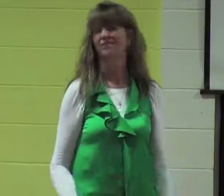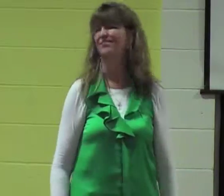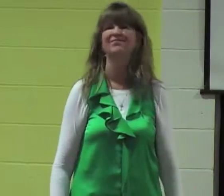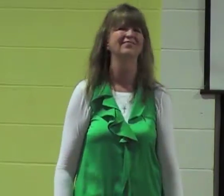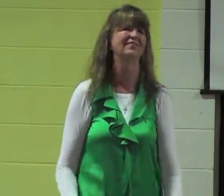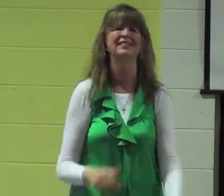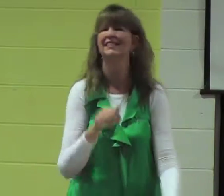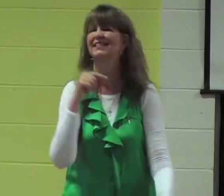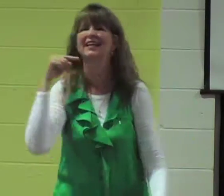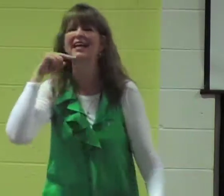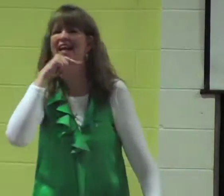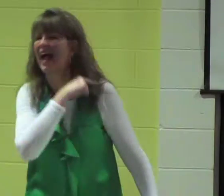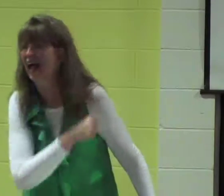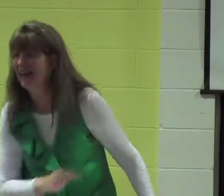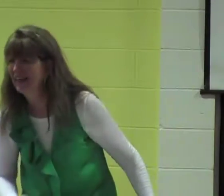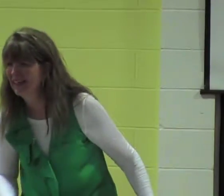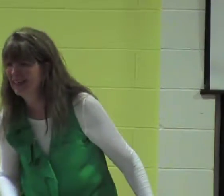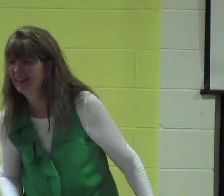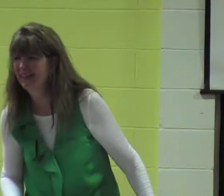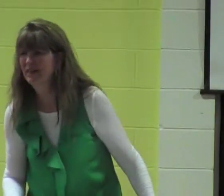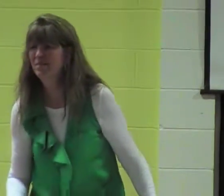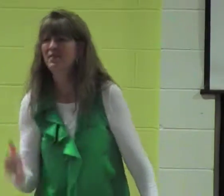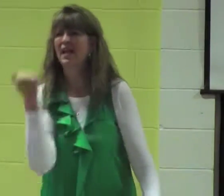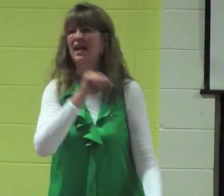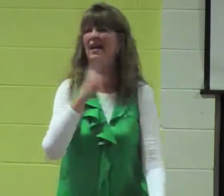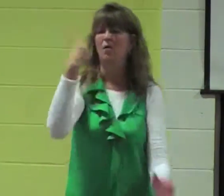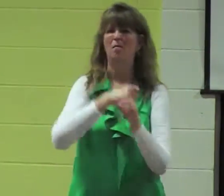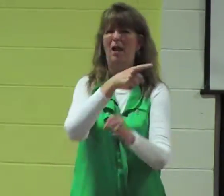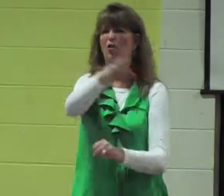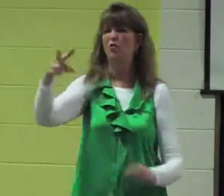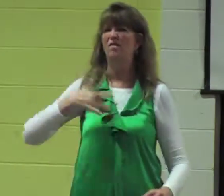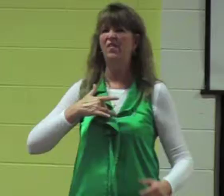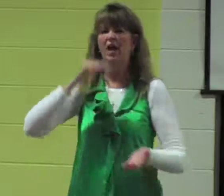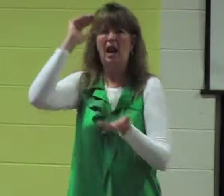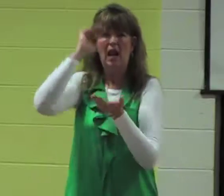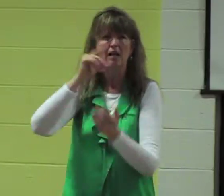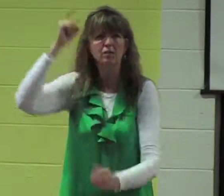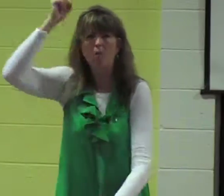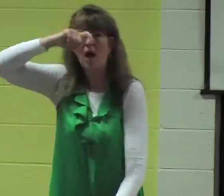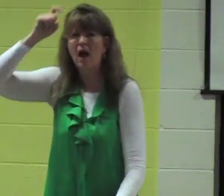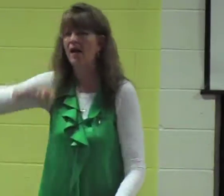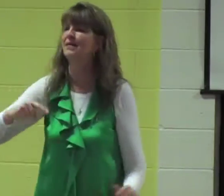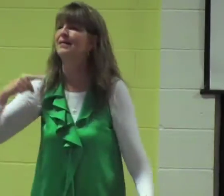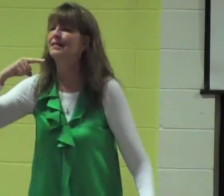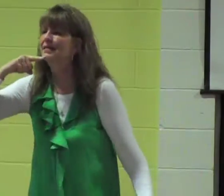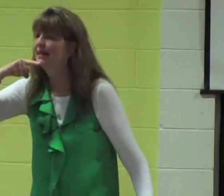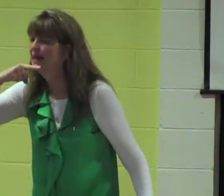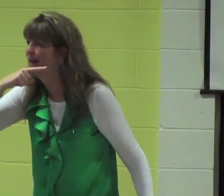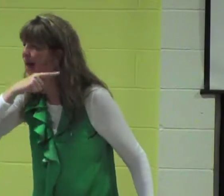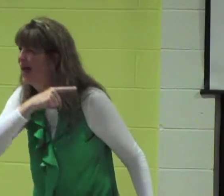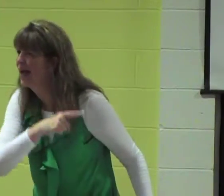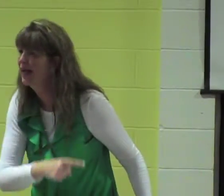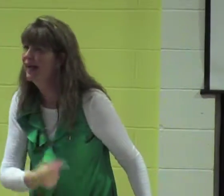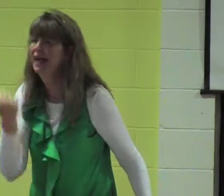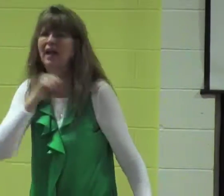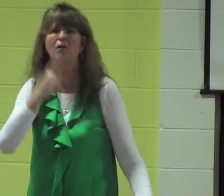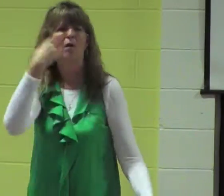there should be no one that makes you feel less important than another if someone says it it's a lie